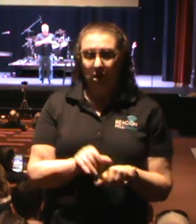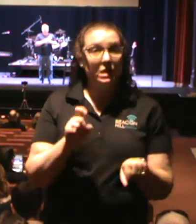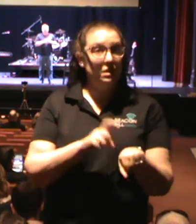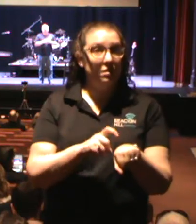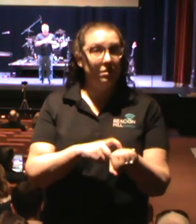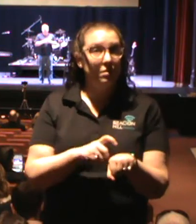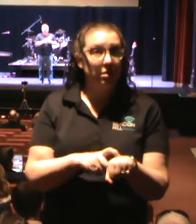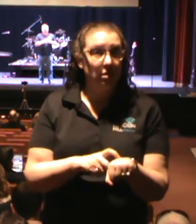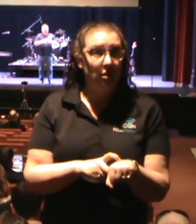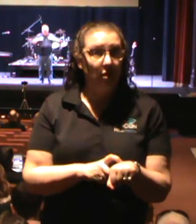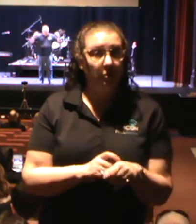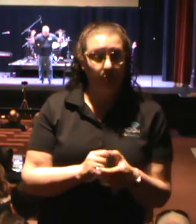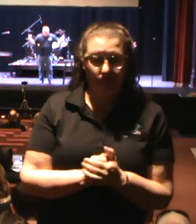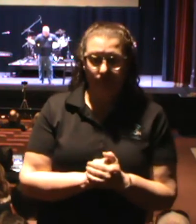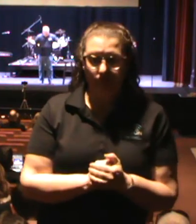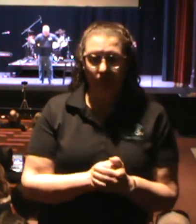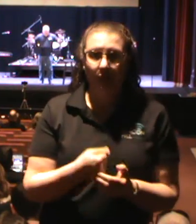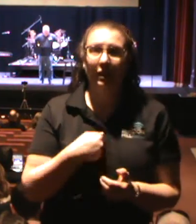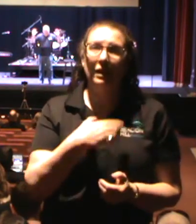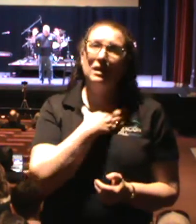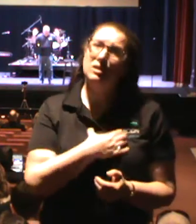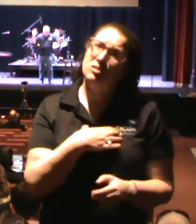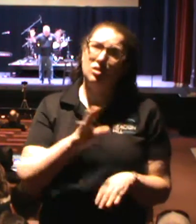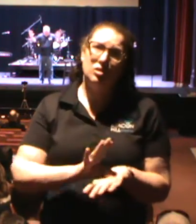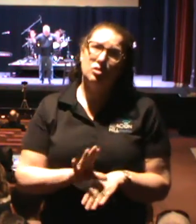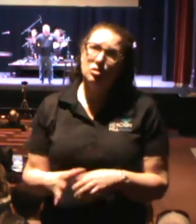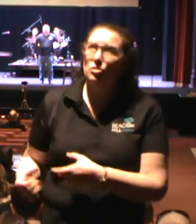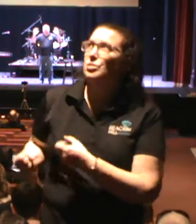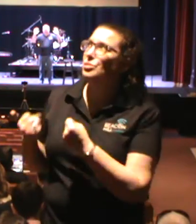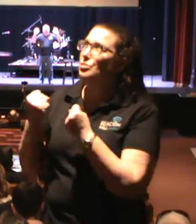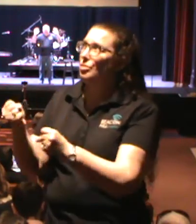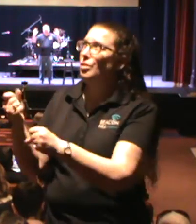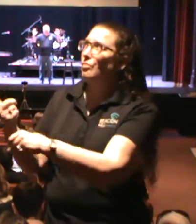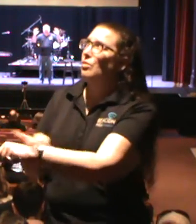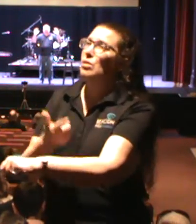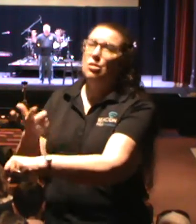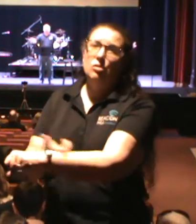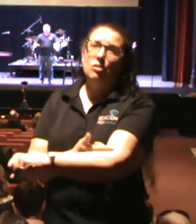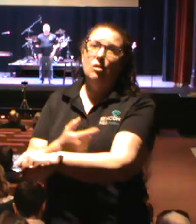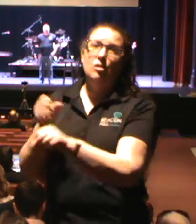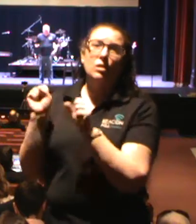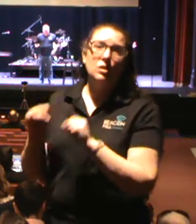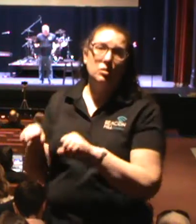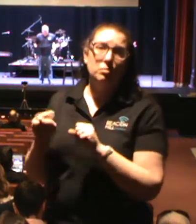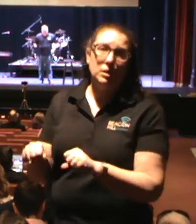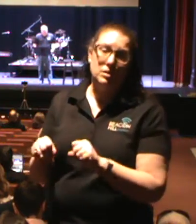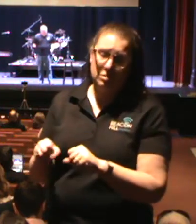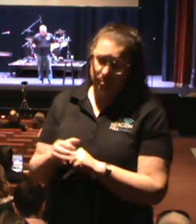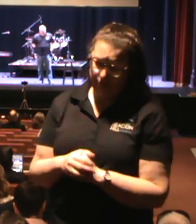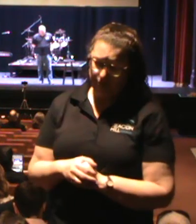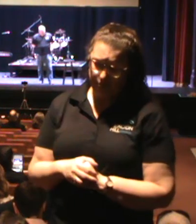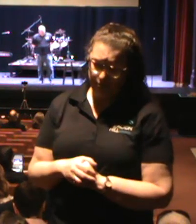so I desire that this church be strong for as long as we can possibly be.